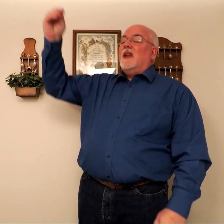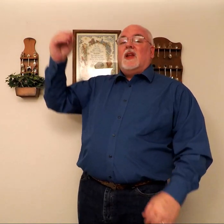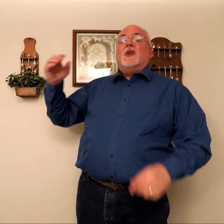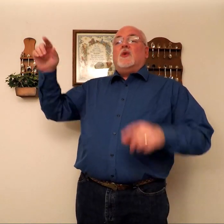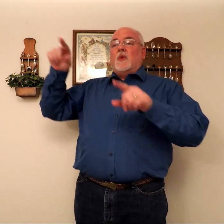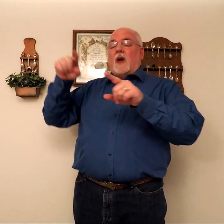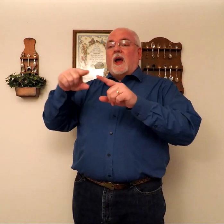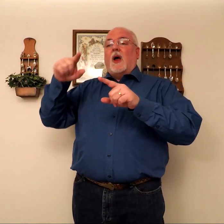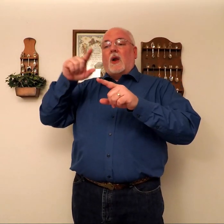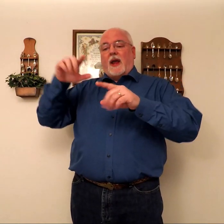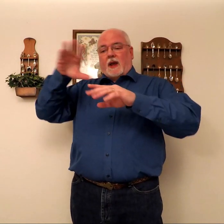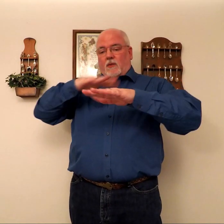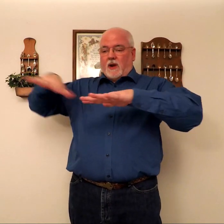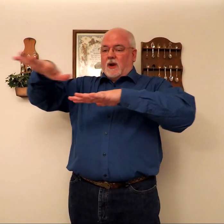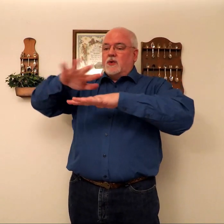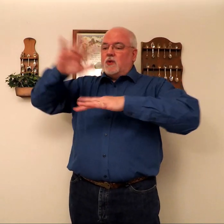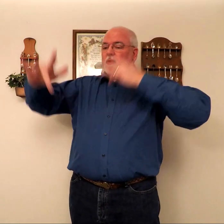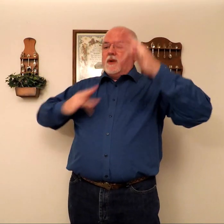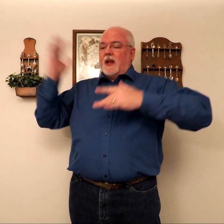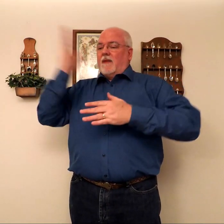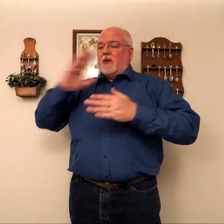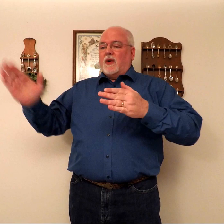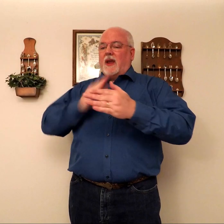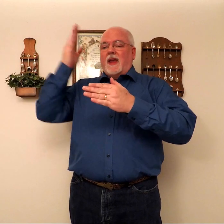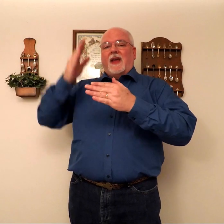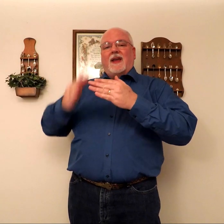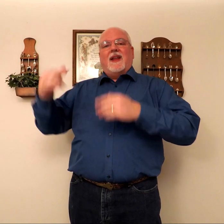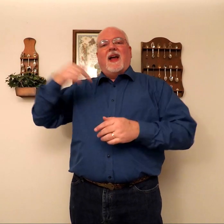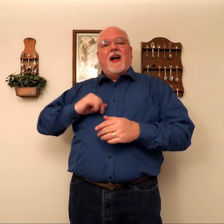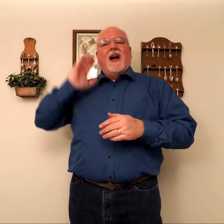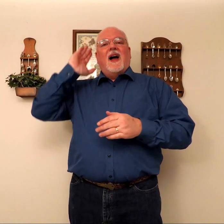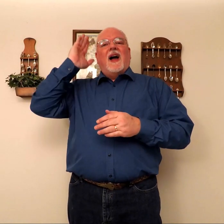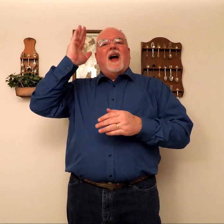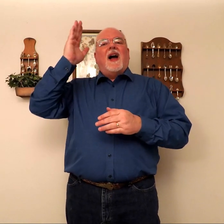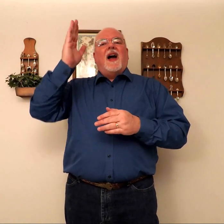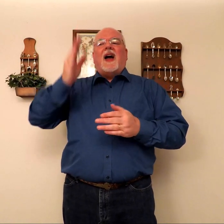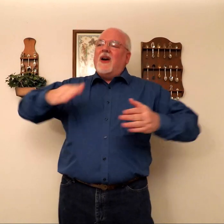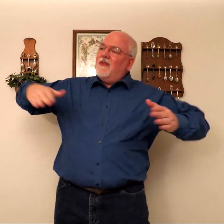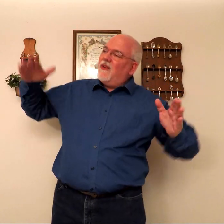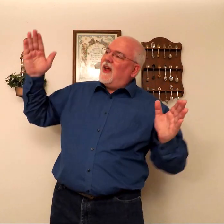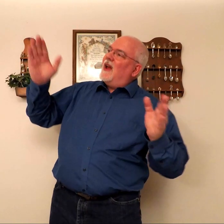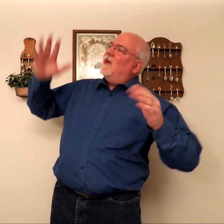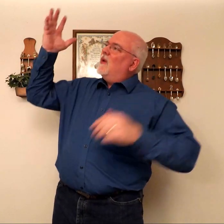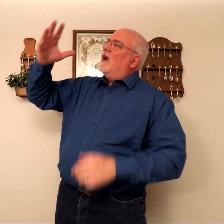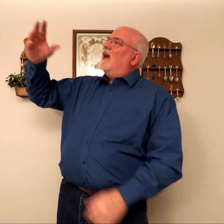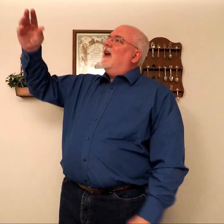To a land where joy shall never end, I'll fly away.